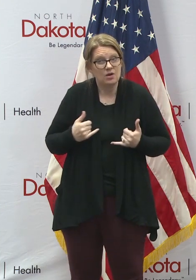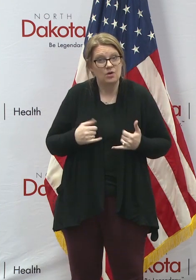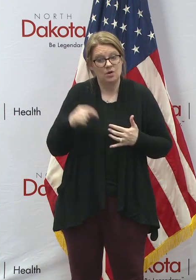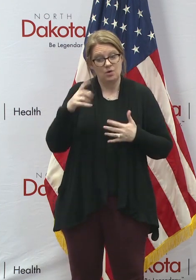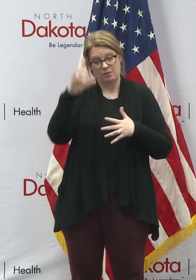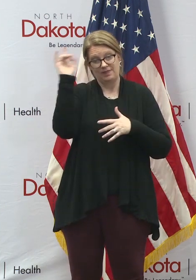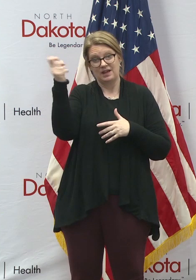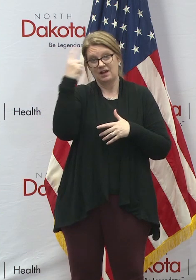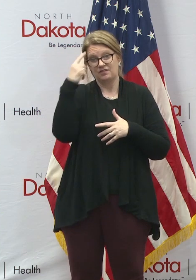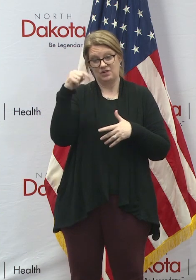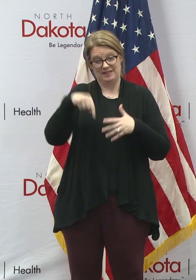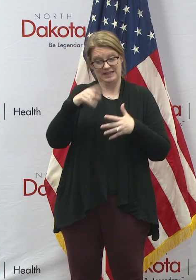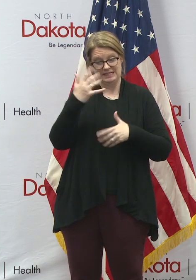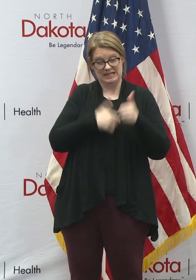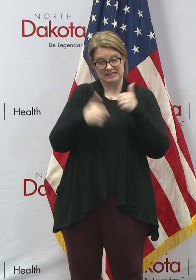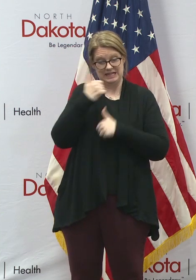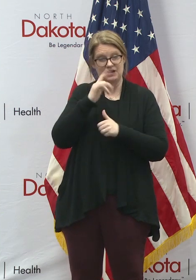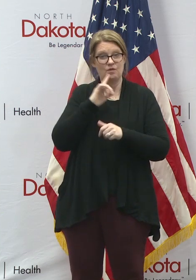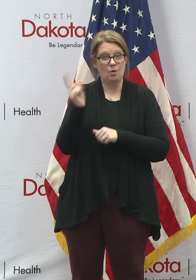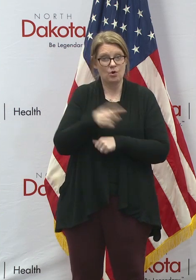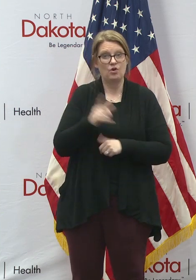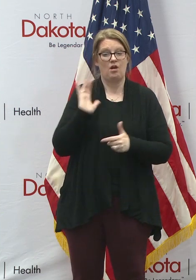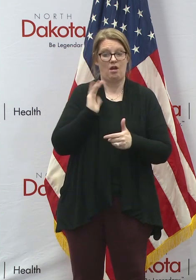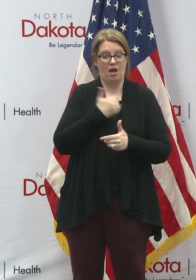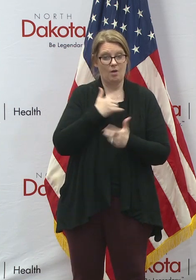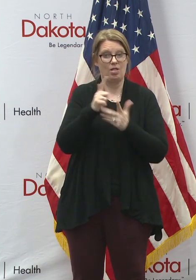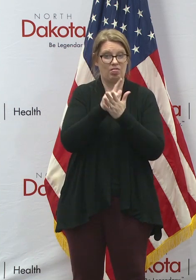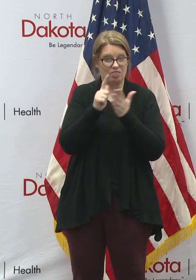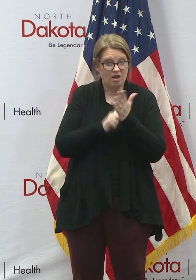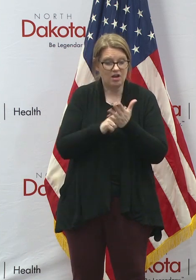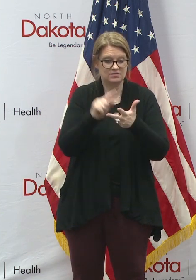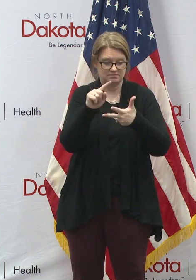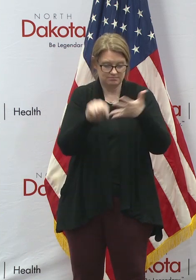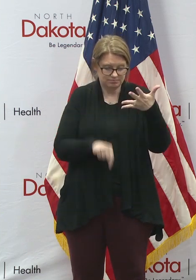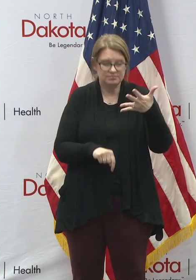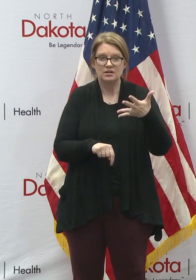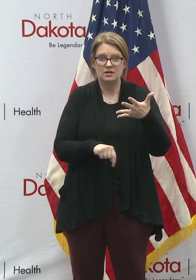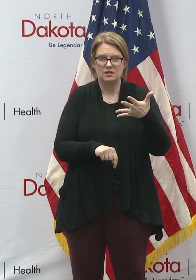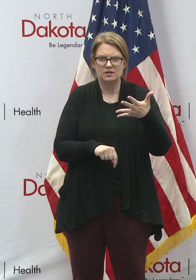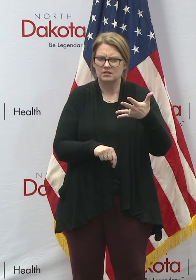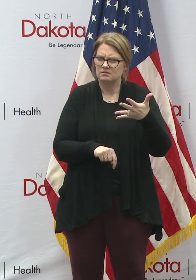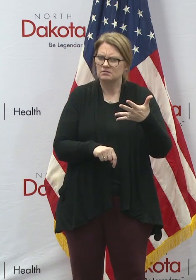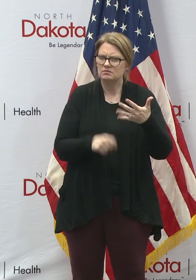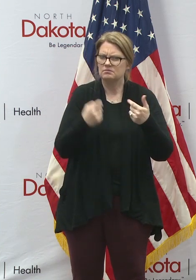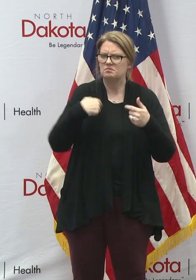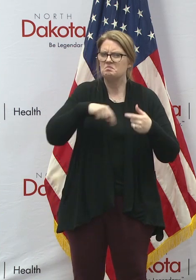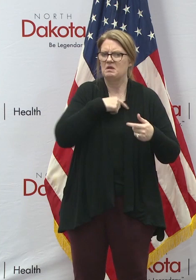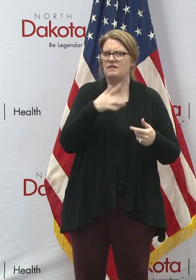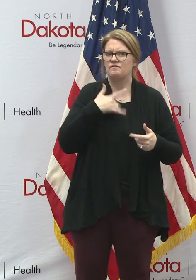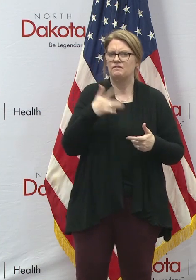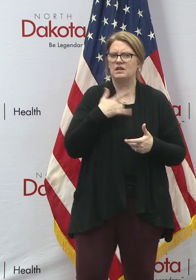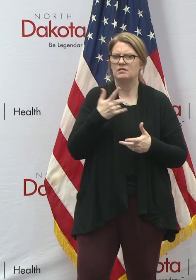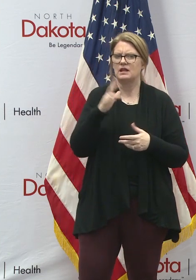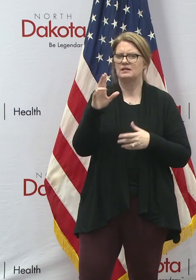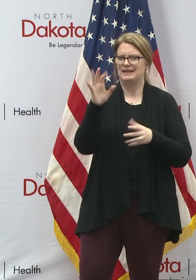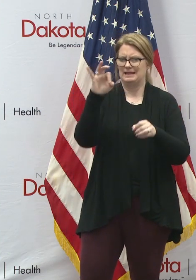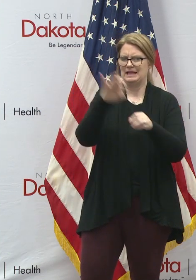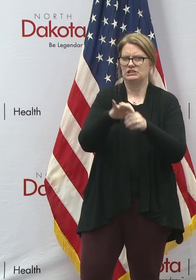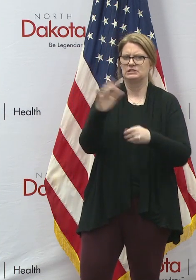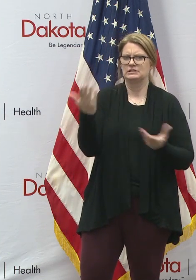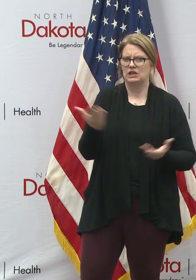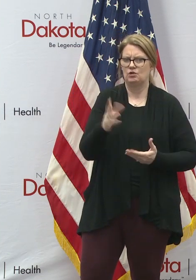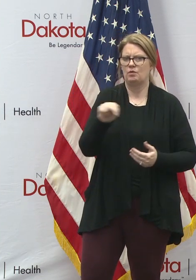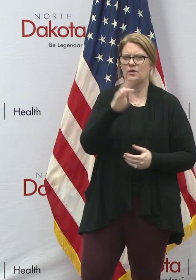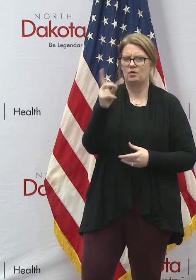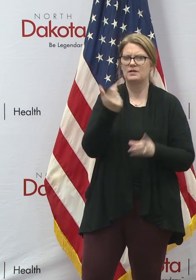executive order to make sure that elections in North Dakota will continue to be very well run. And I